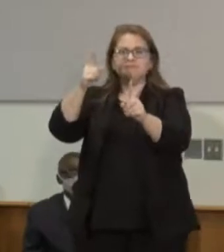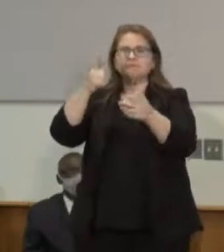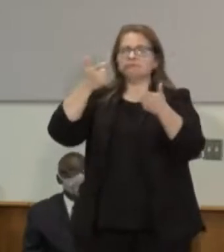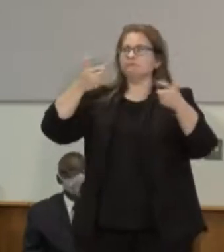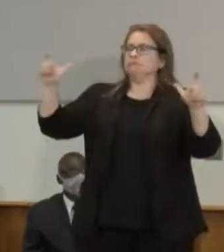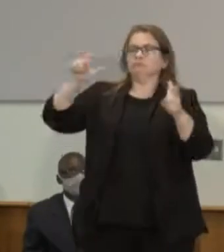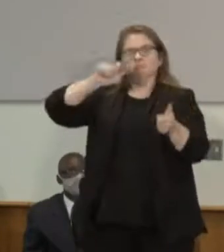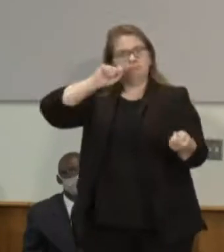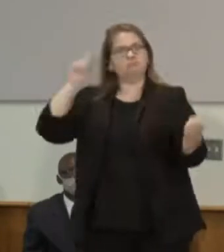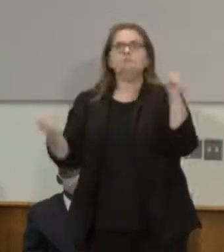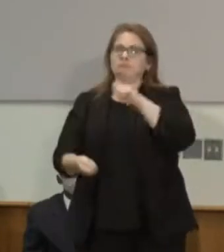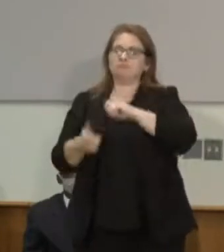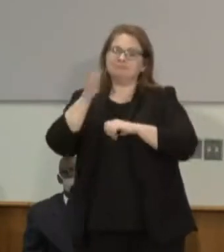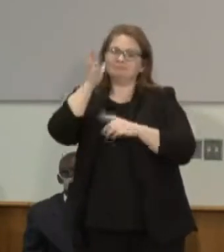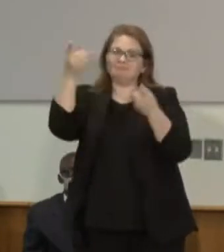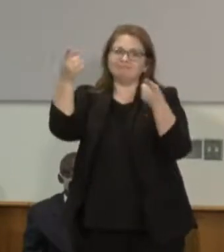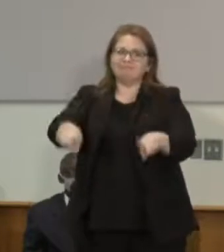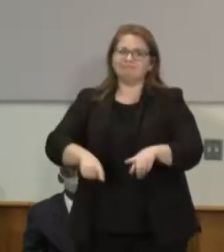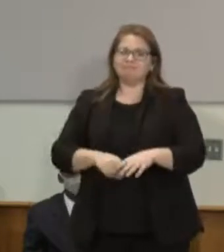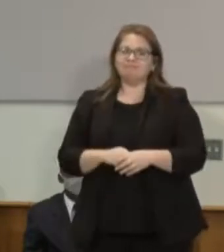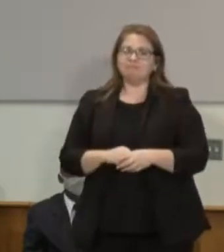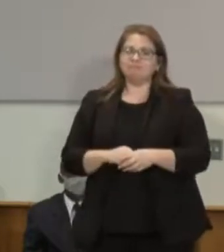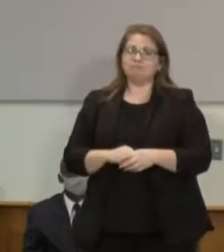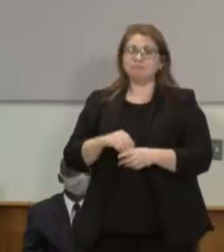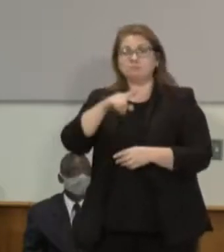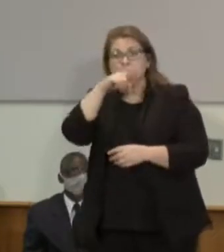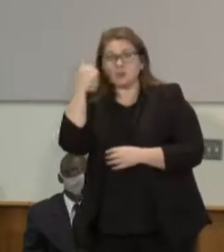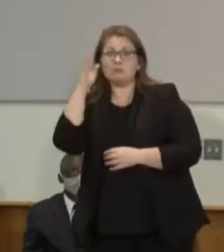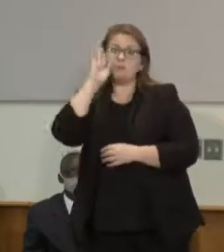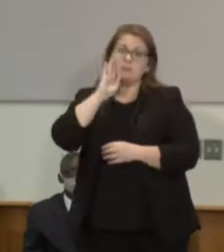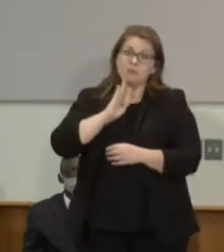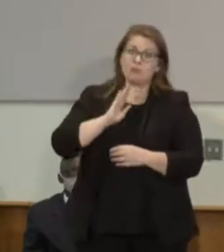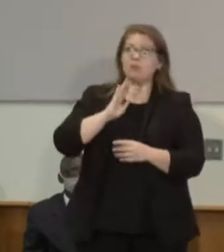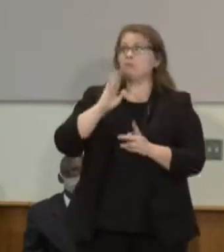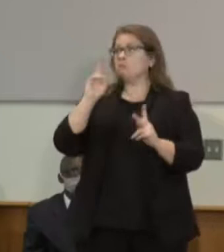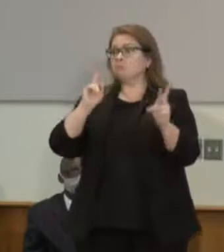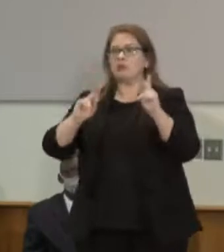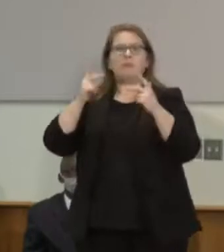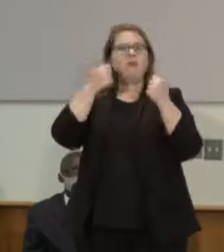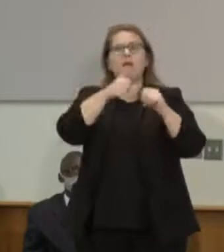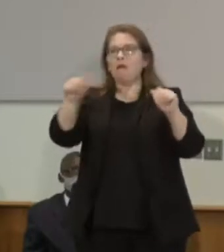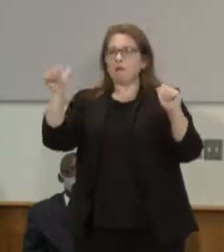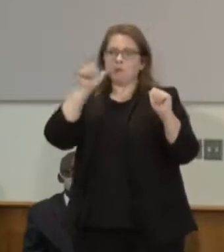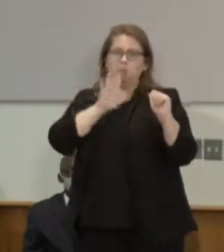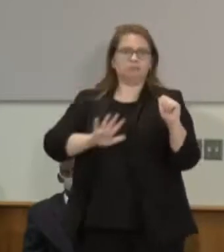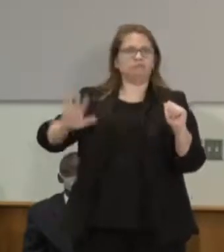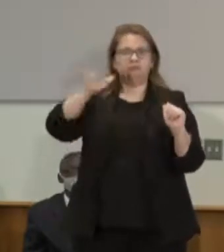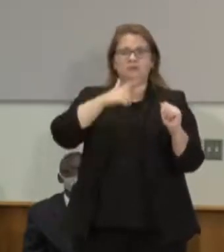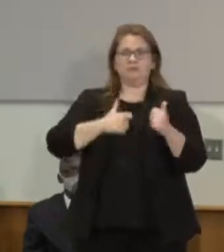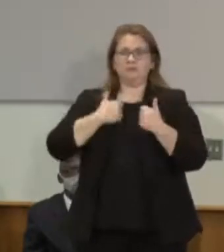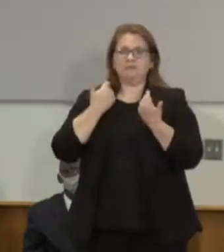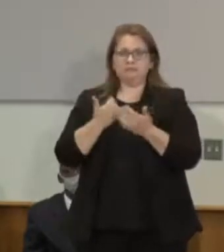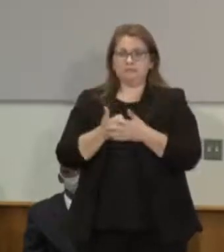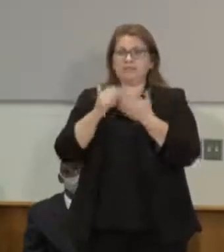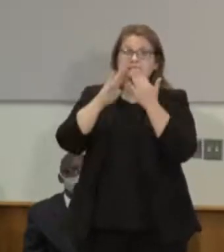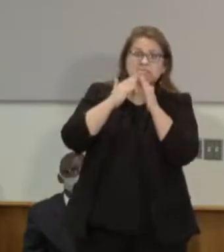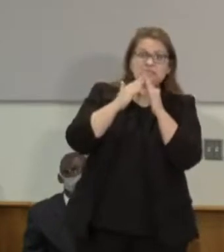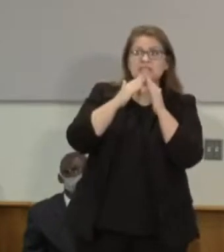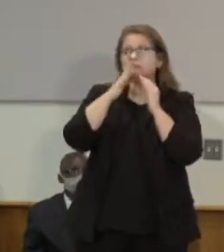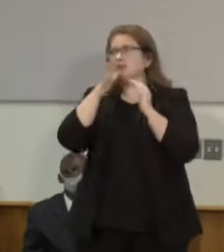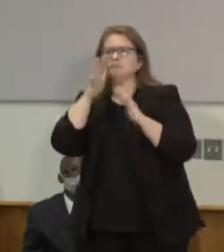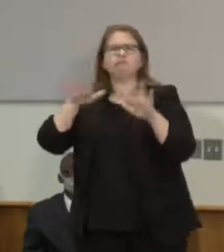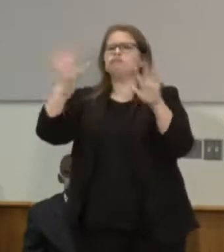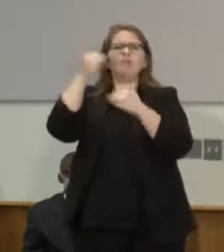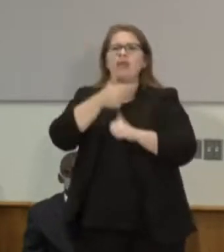that brings black and brown people, no matter where they live, whether it's in greater Minnesota, the suburbs, or right here in Minneapolis-St. Paul area.